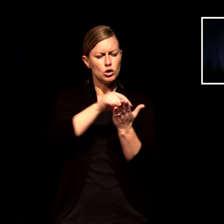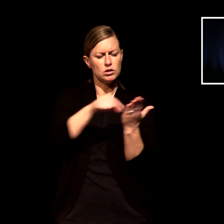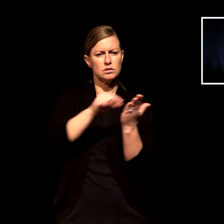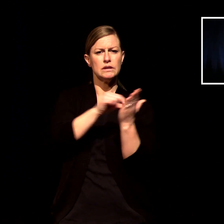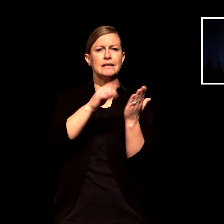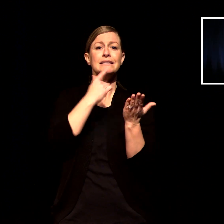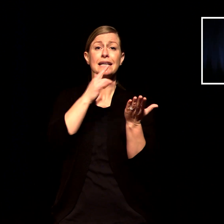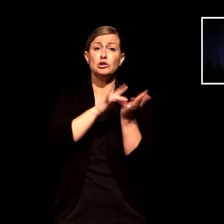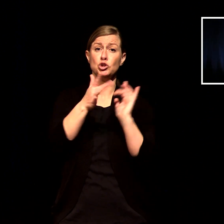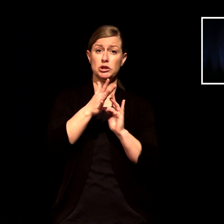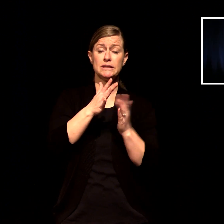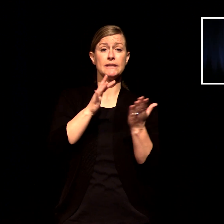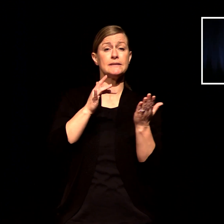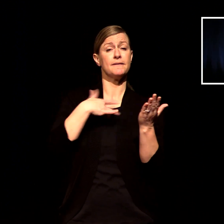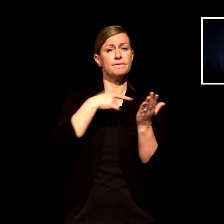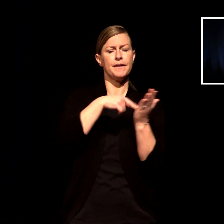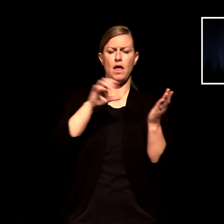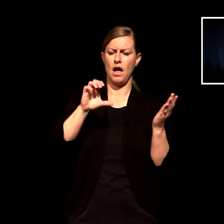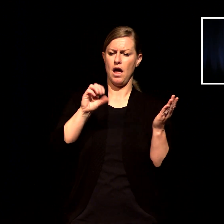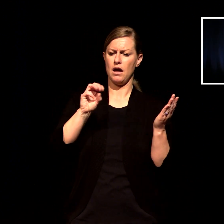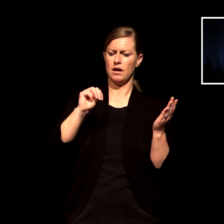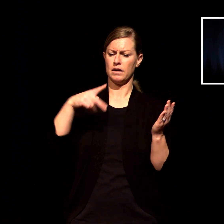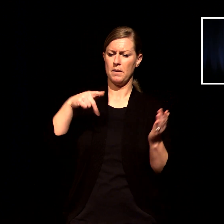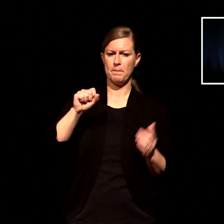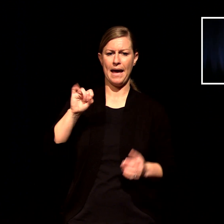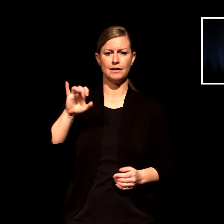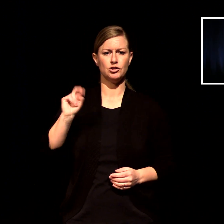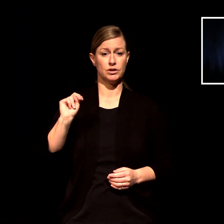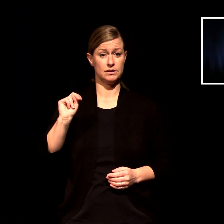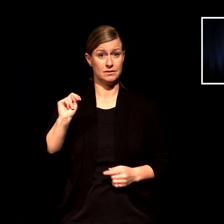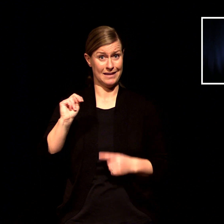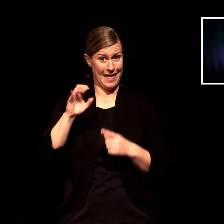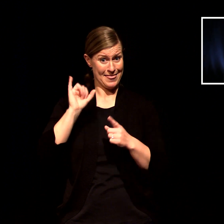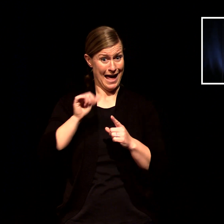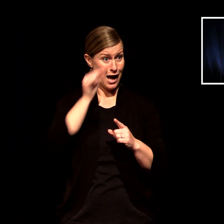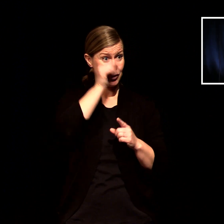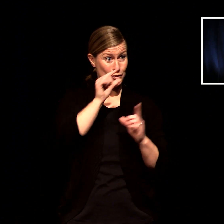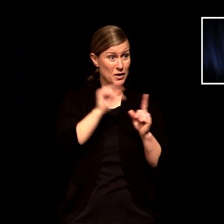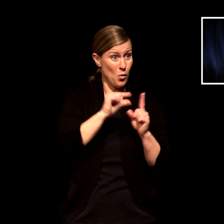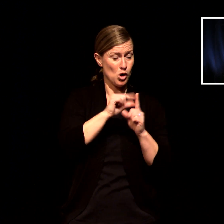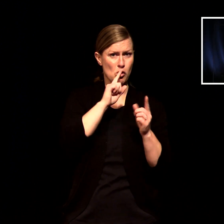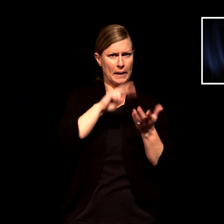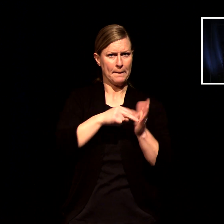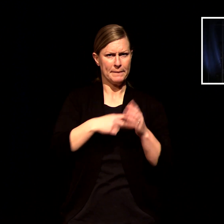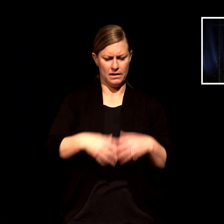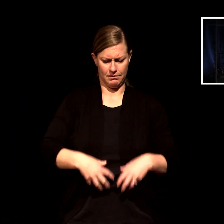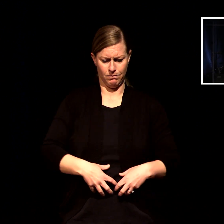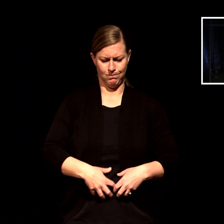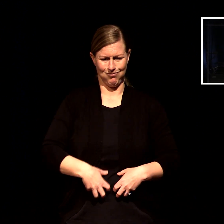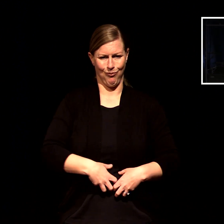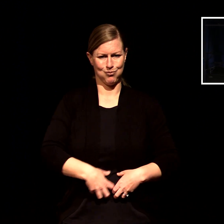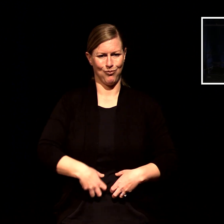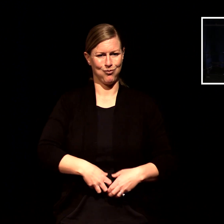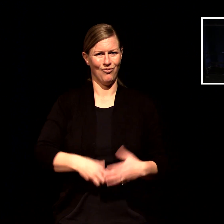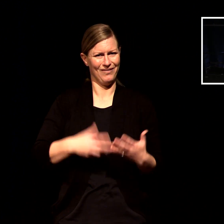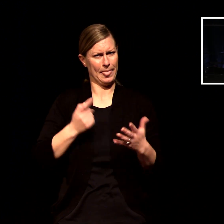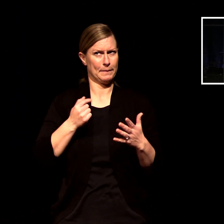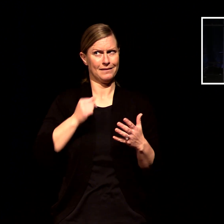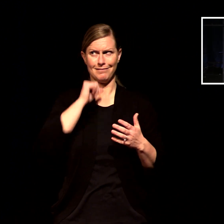polite but it's just this sense of something's moving in you and there's action that's going to happen you're going to have this kind of action because